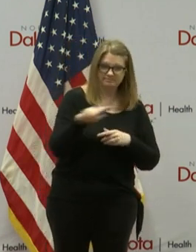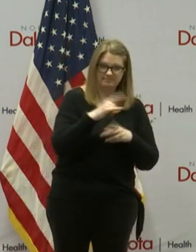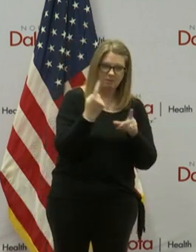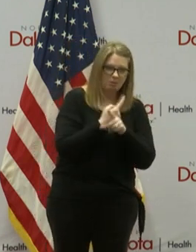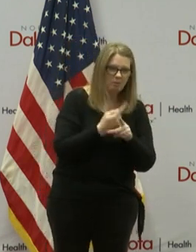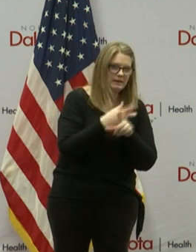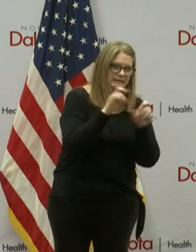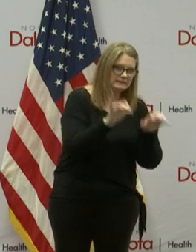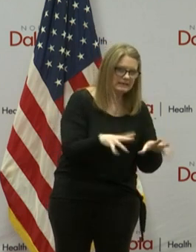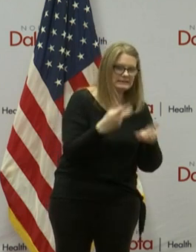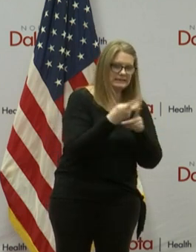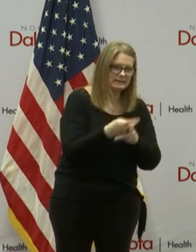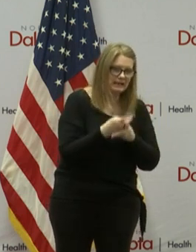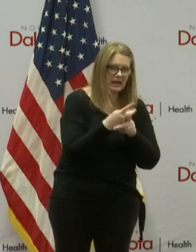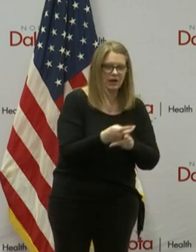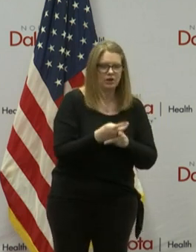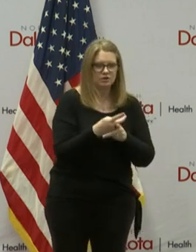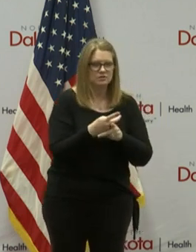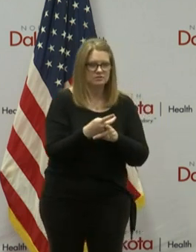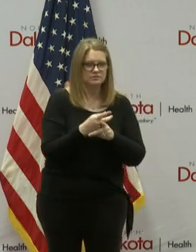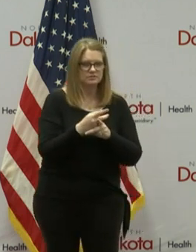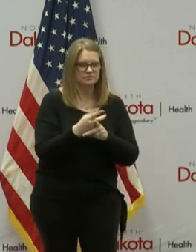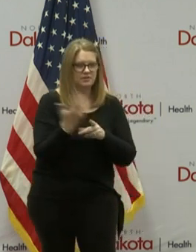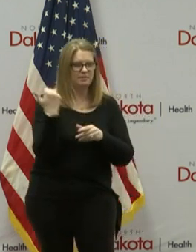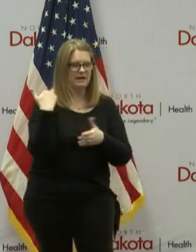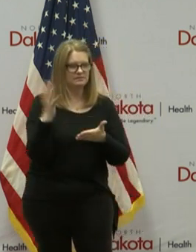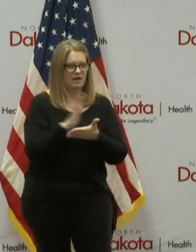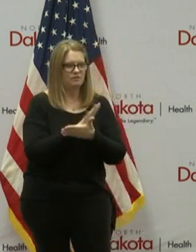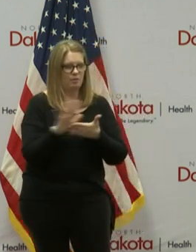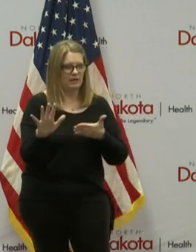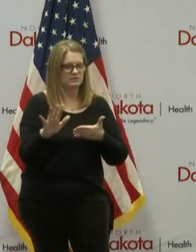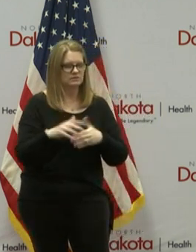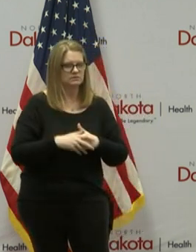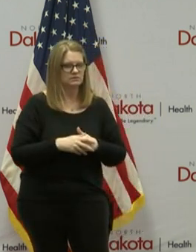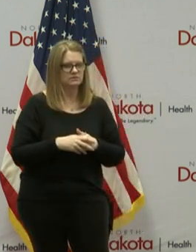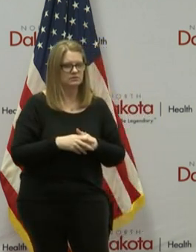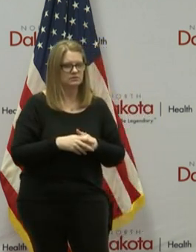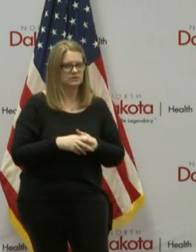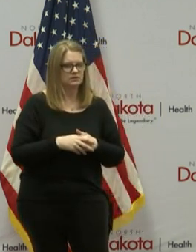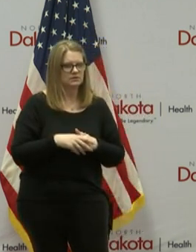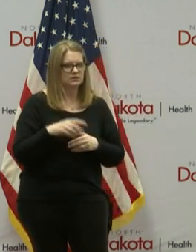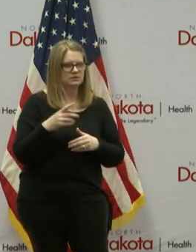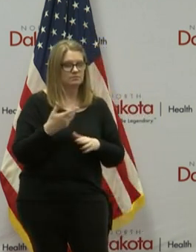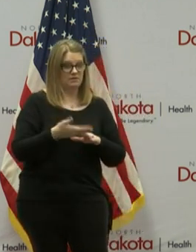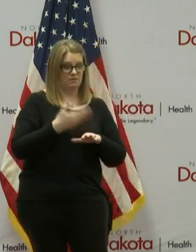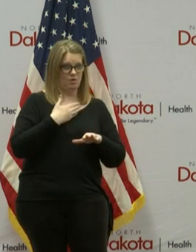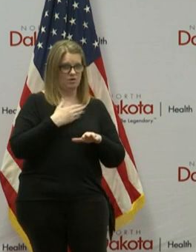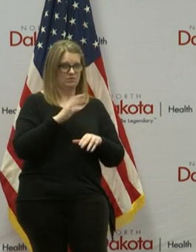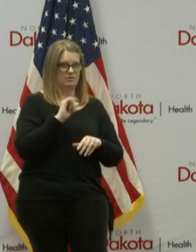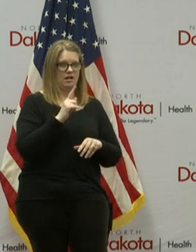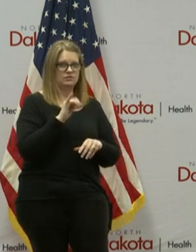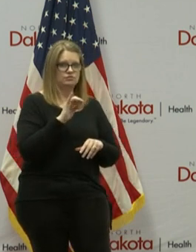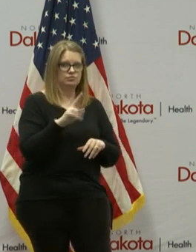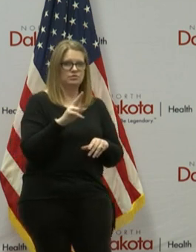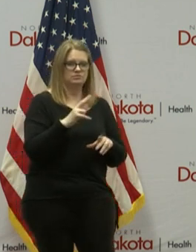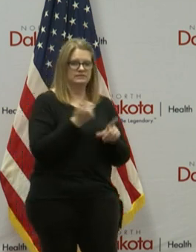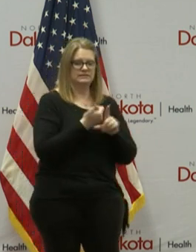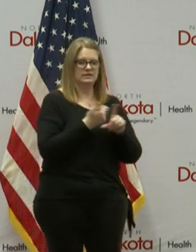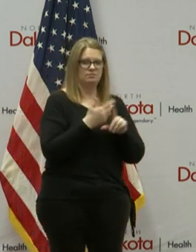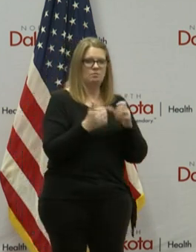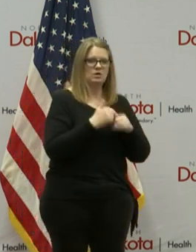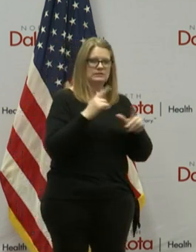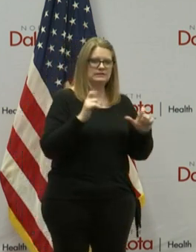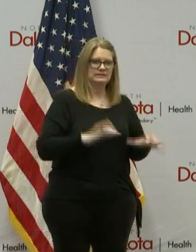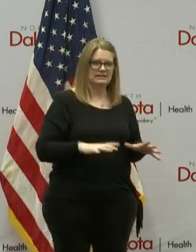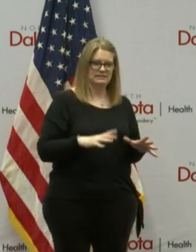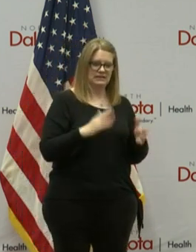care for COVID-19 patients over the past five weeks now. Prior to this week, Alltrue had completed the majority of testing